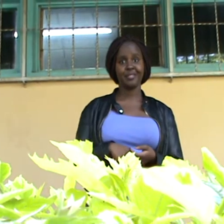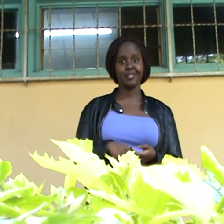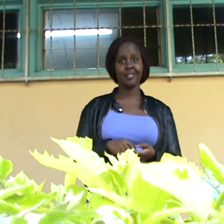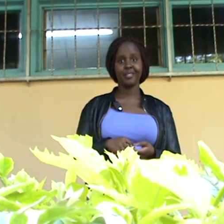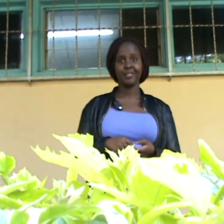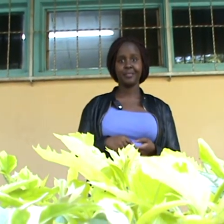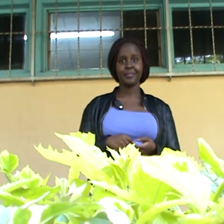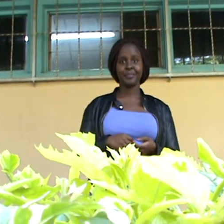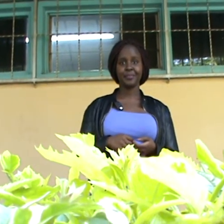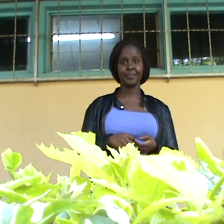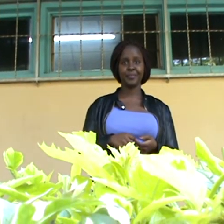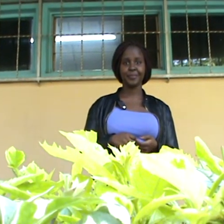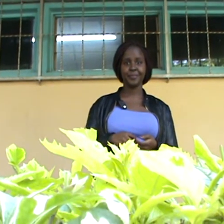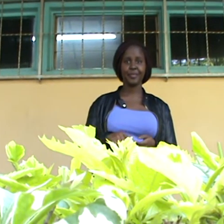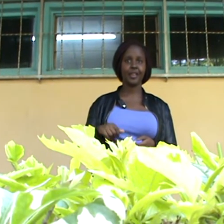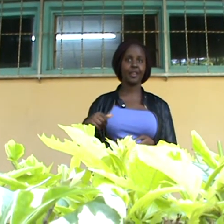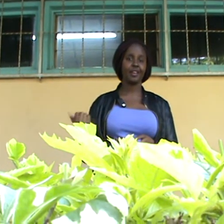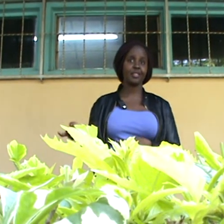The other day I dreamt enjoying my wedding.